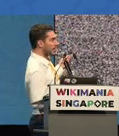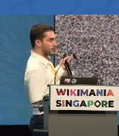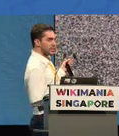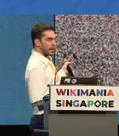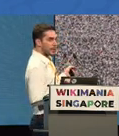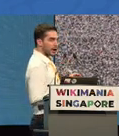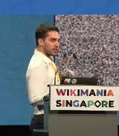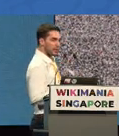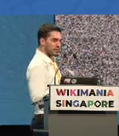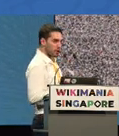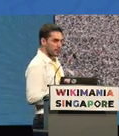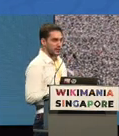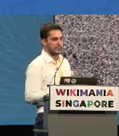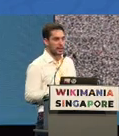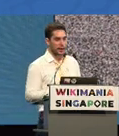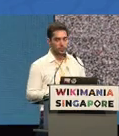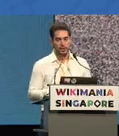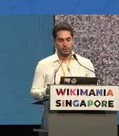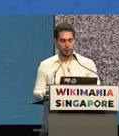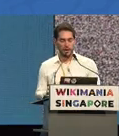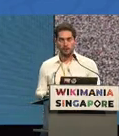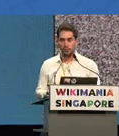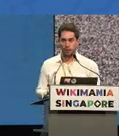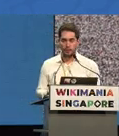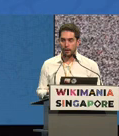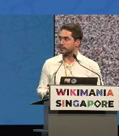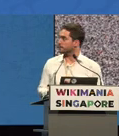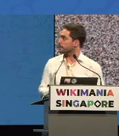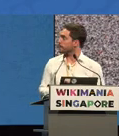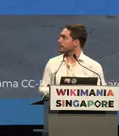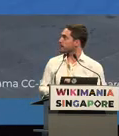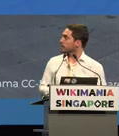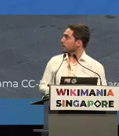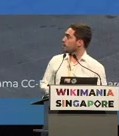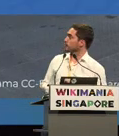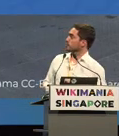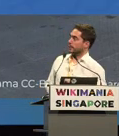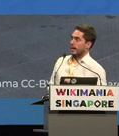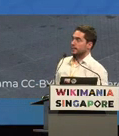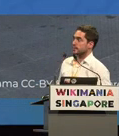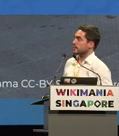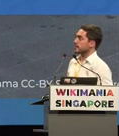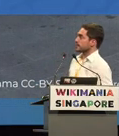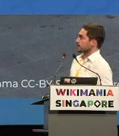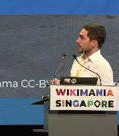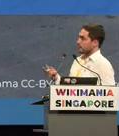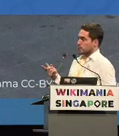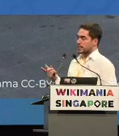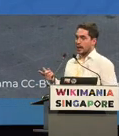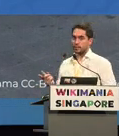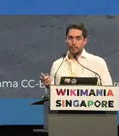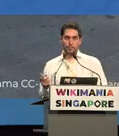to communicate with their parents before being verbal, which is very helpful for the parents. Another case is